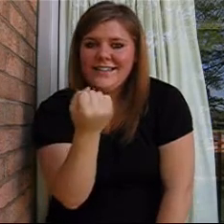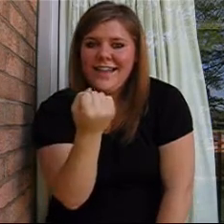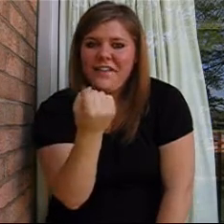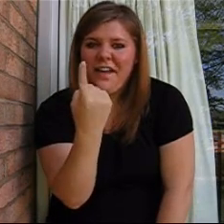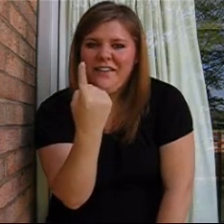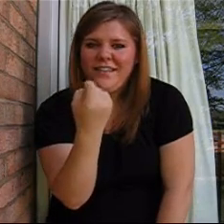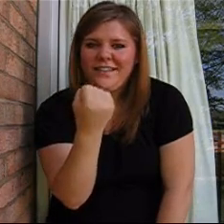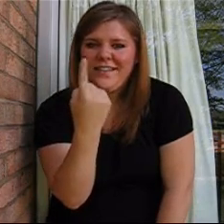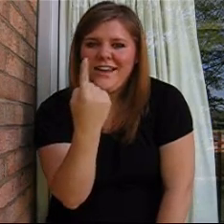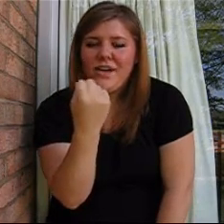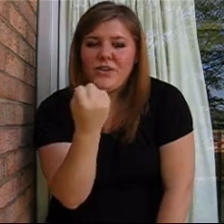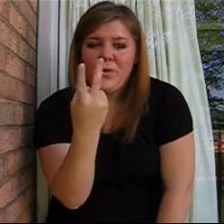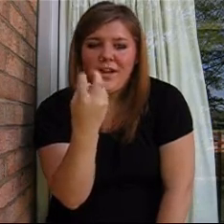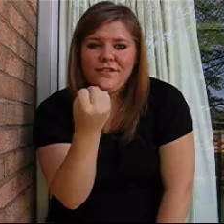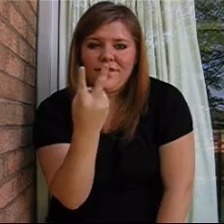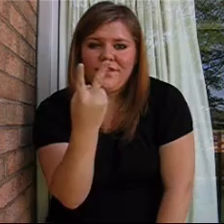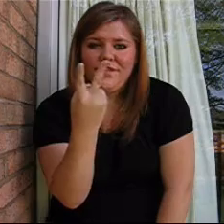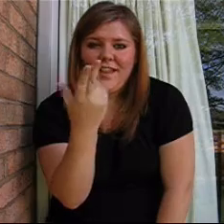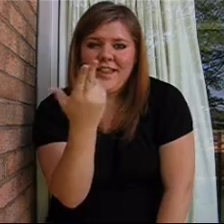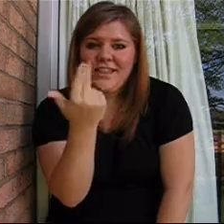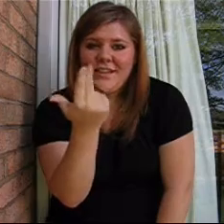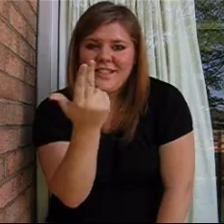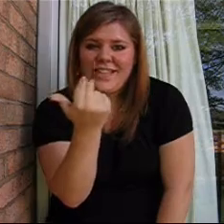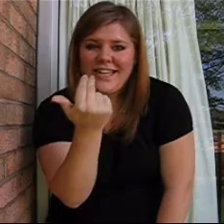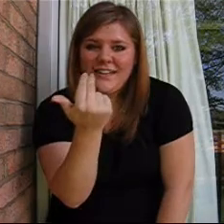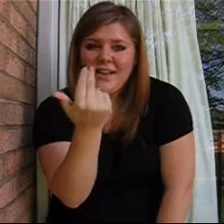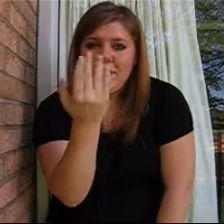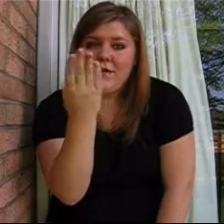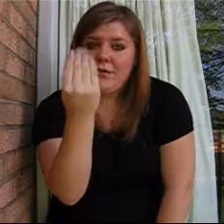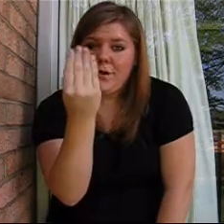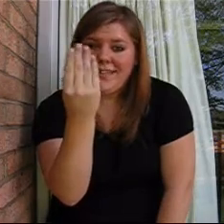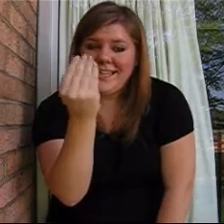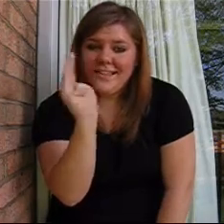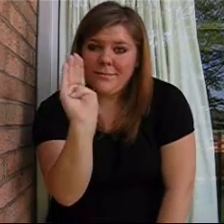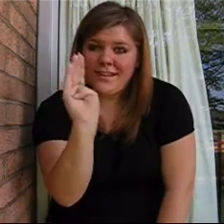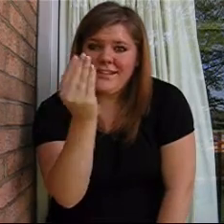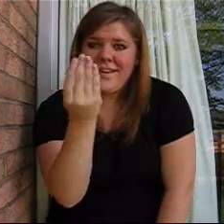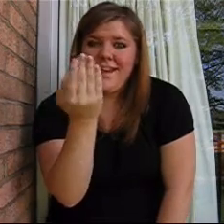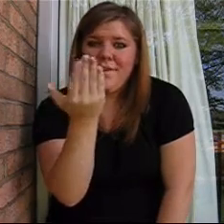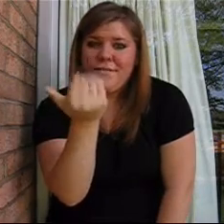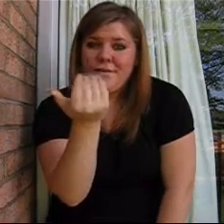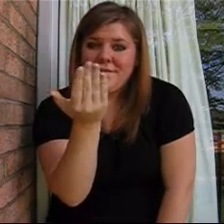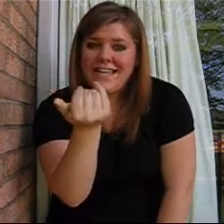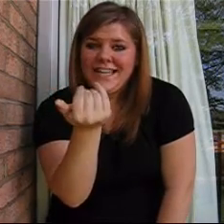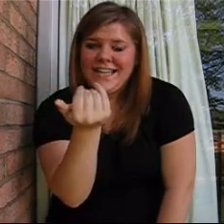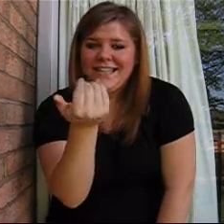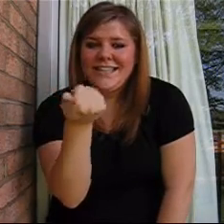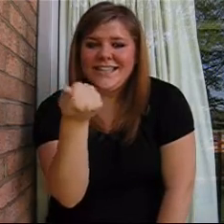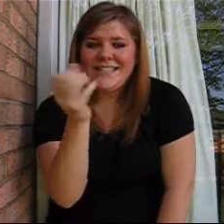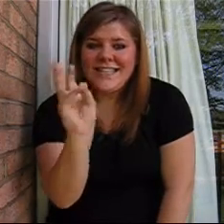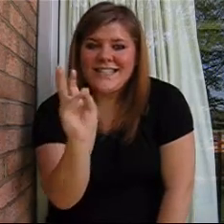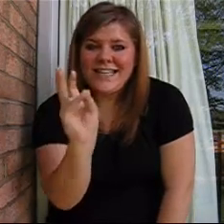11, 12, 13, 14, thumb in, 15, 16,